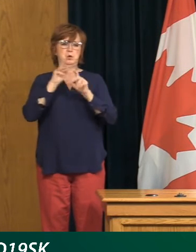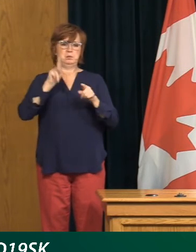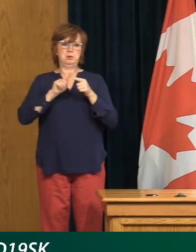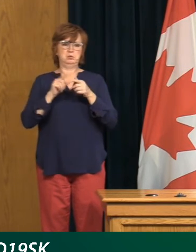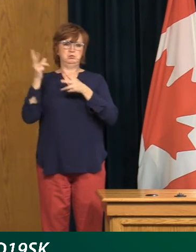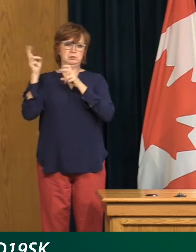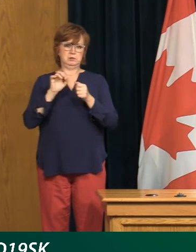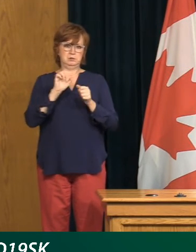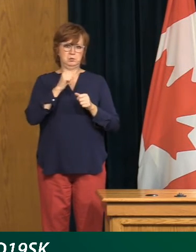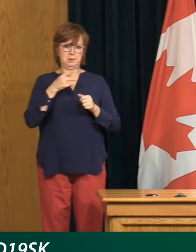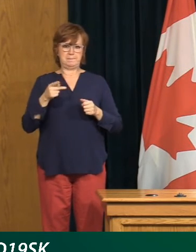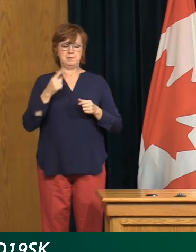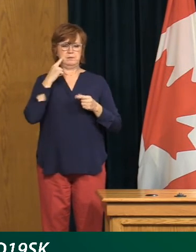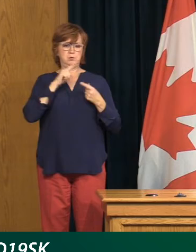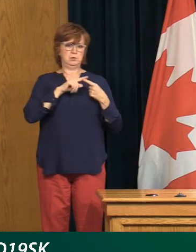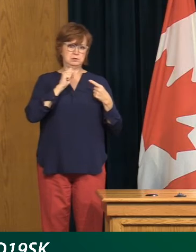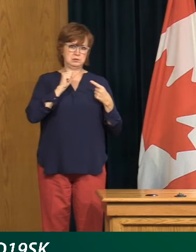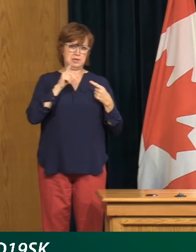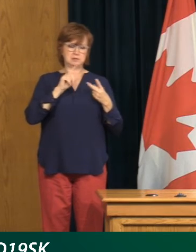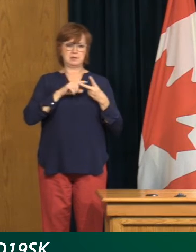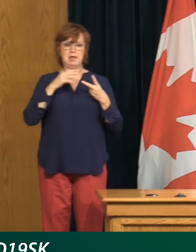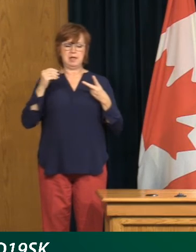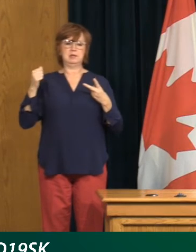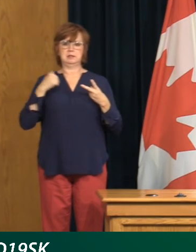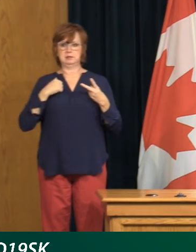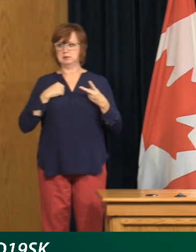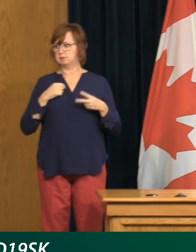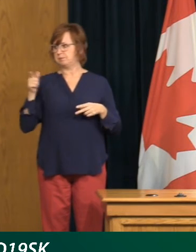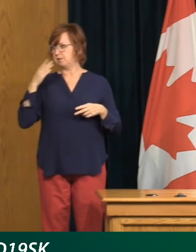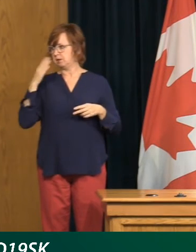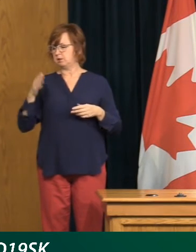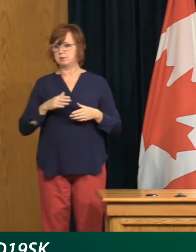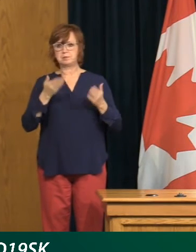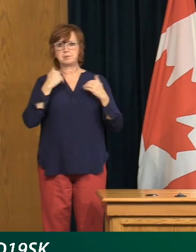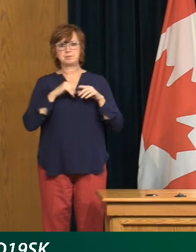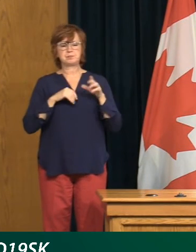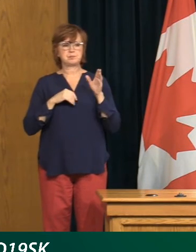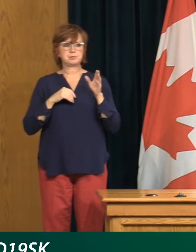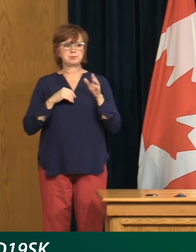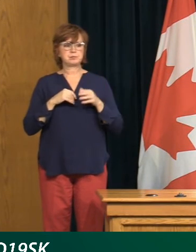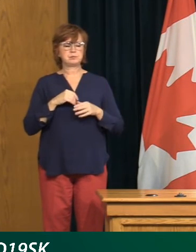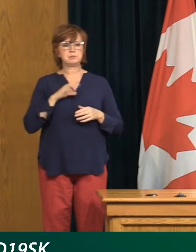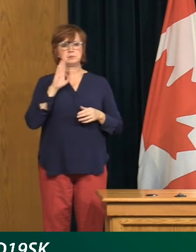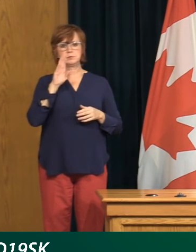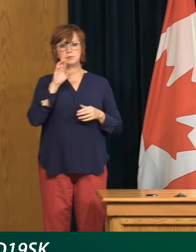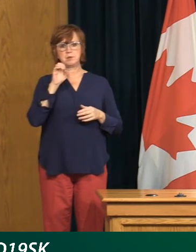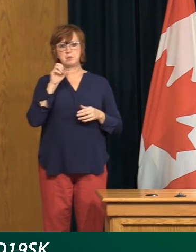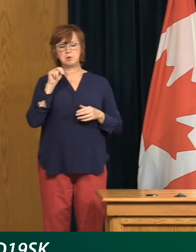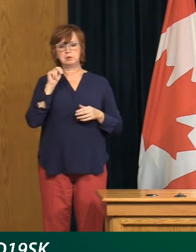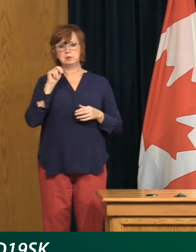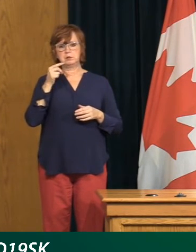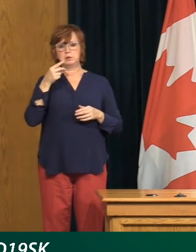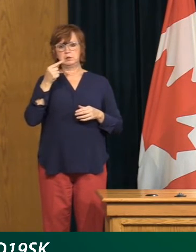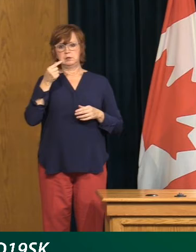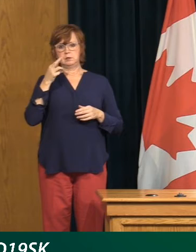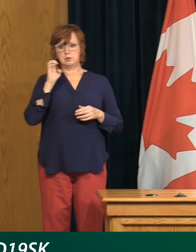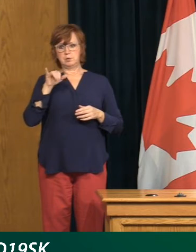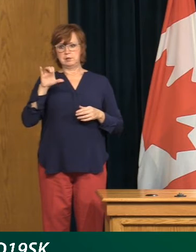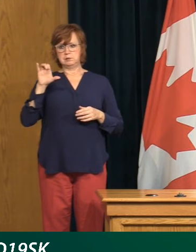Canada. Thank you. Moderator, next caller, please. We have Brittan Gray from CJME.